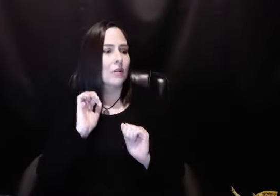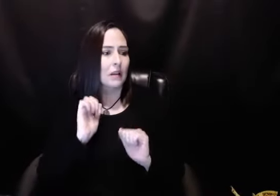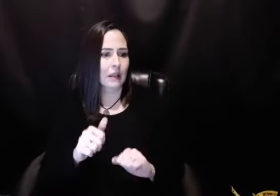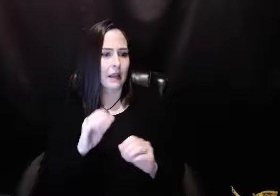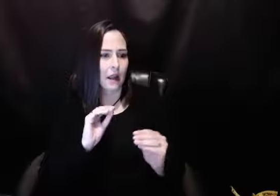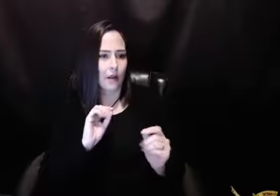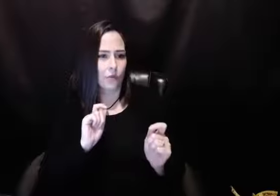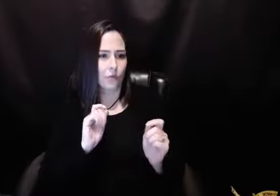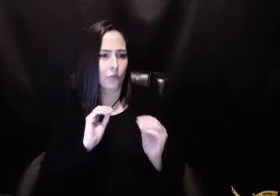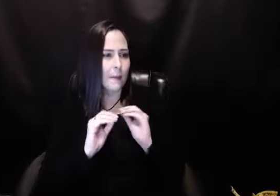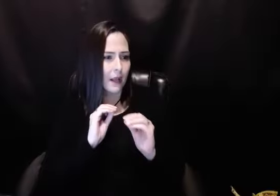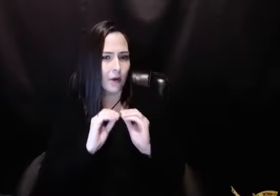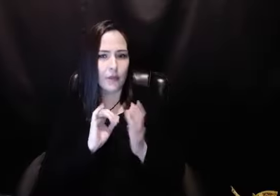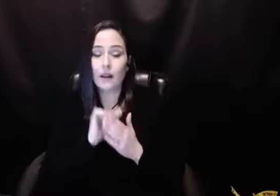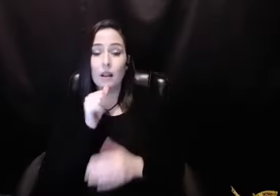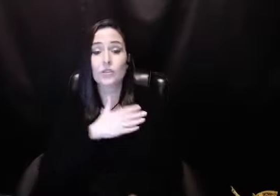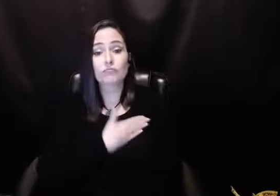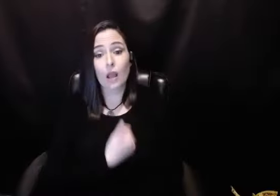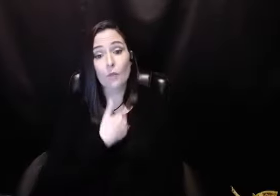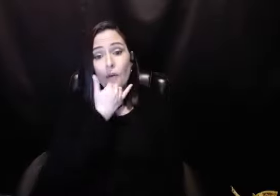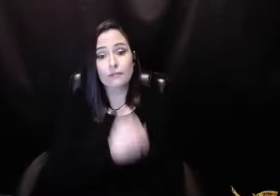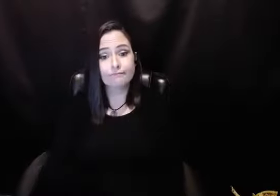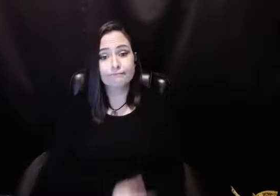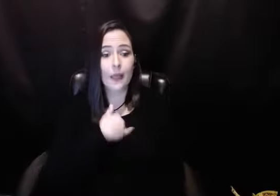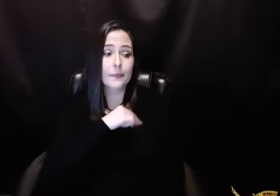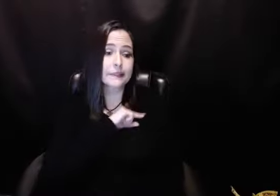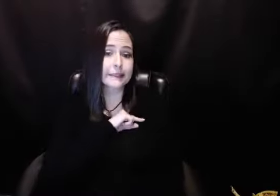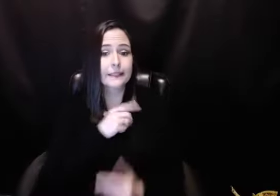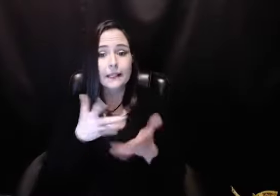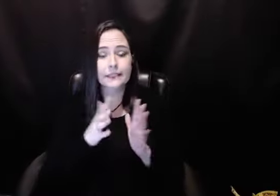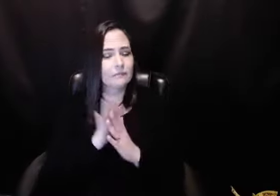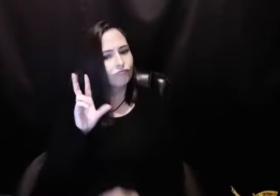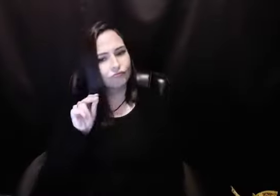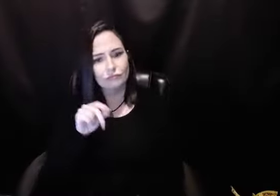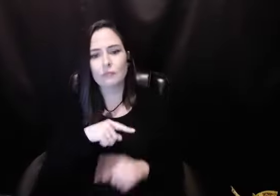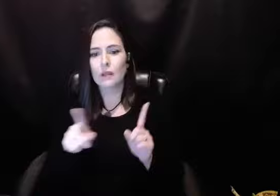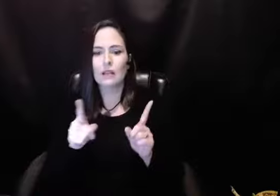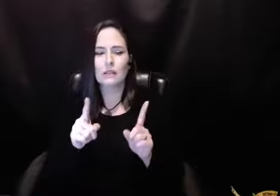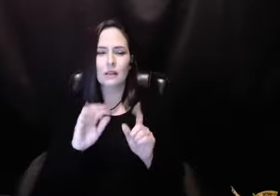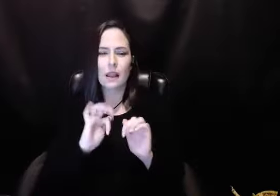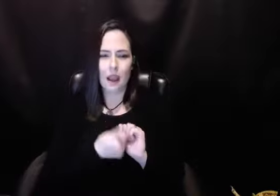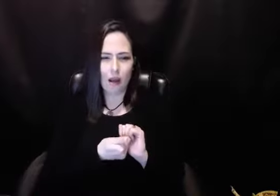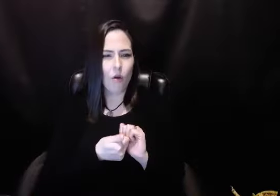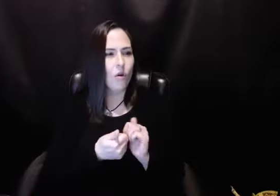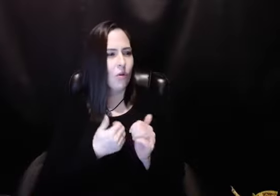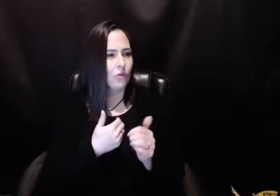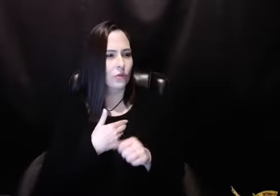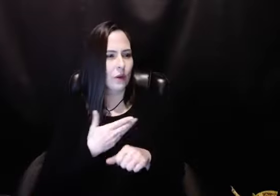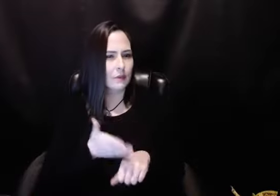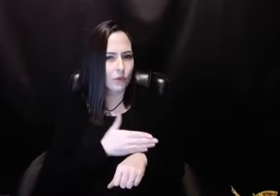what can I do to make that up to you? Make it a repair, not just an admission of guilt. So I sat